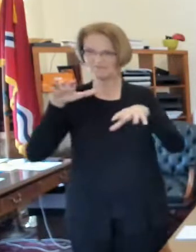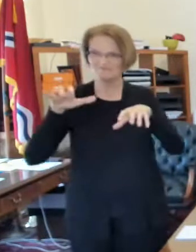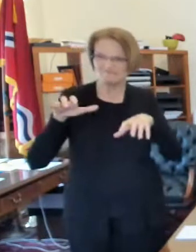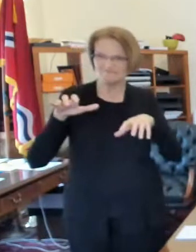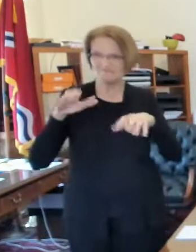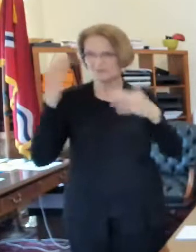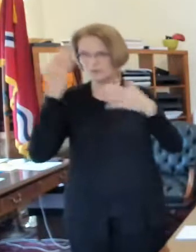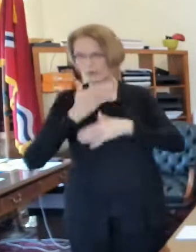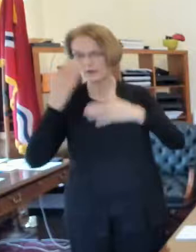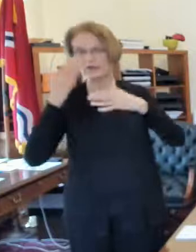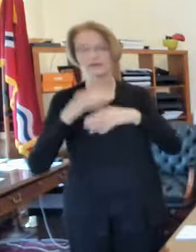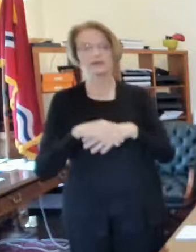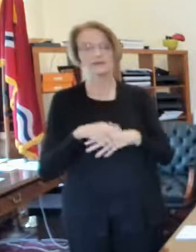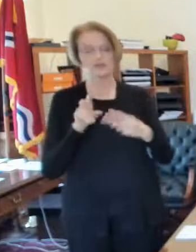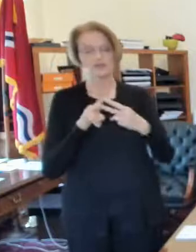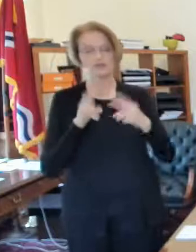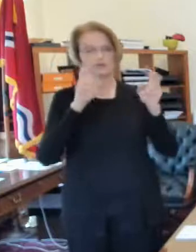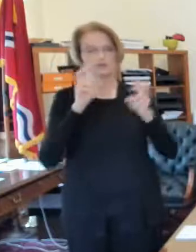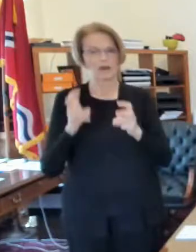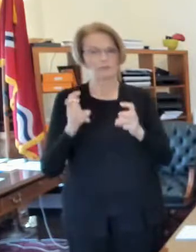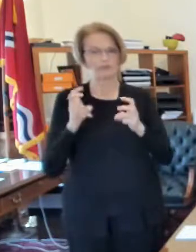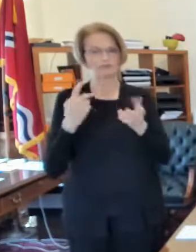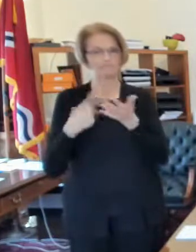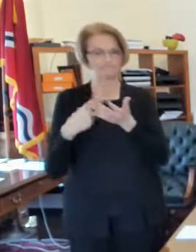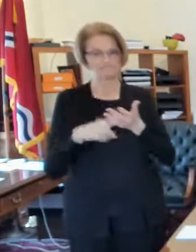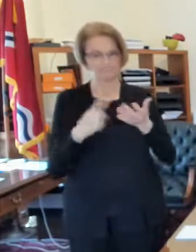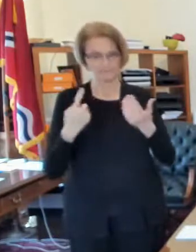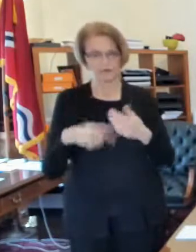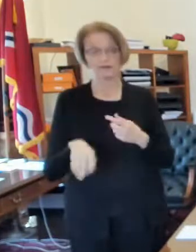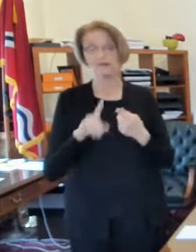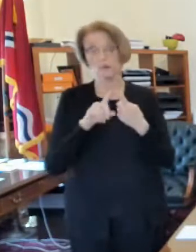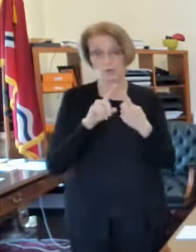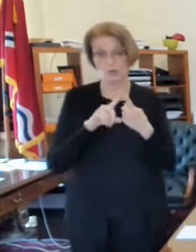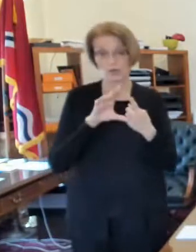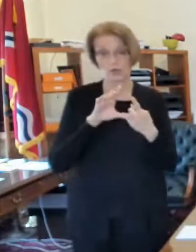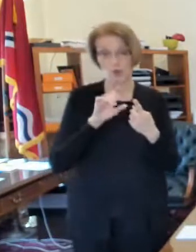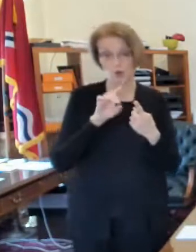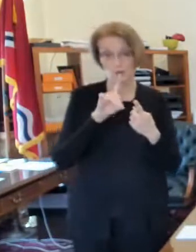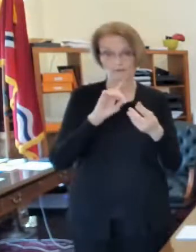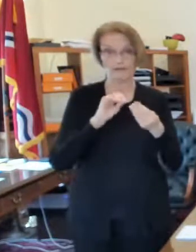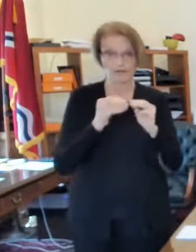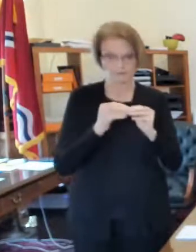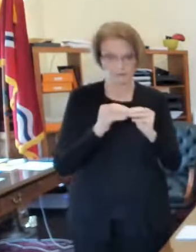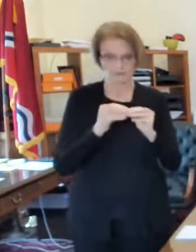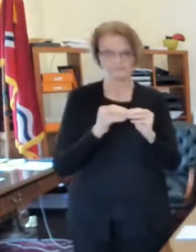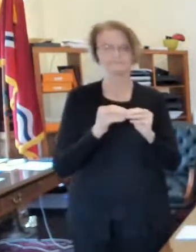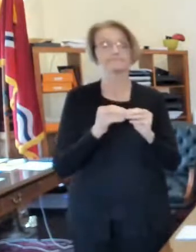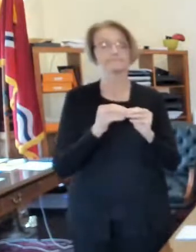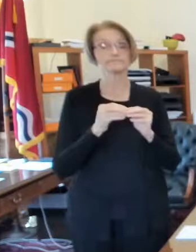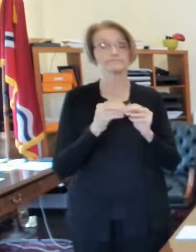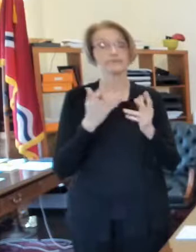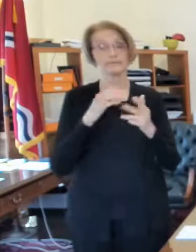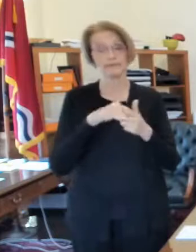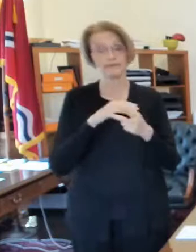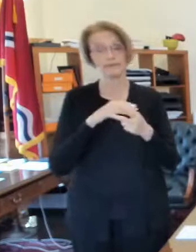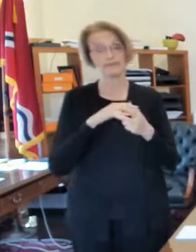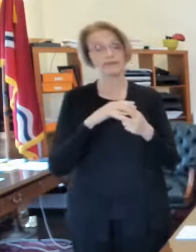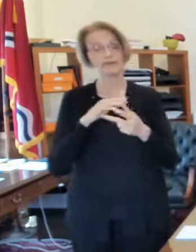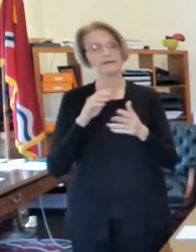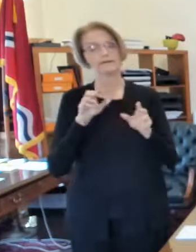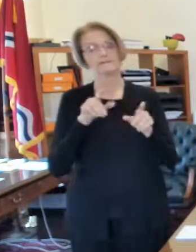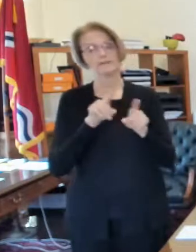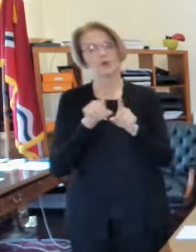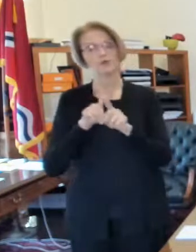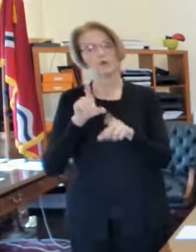a couple of things we want to chat with you about today one I'm going to talk a little bit about the COVID numbers and then I'm going to have Dr. Eccles here